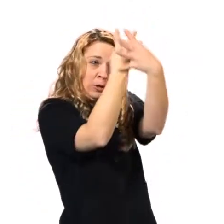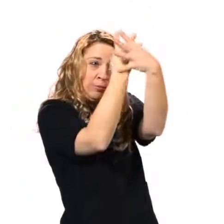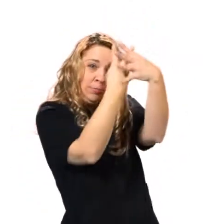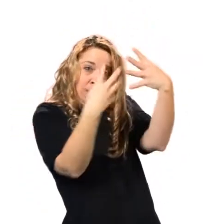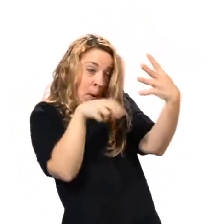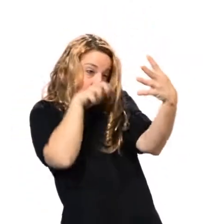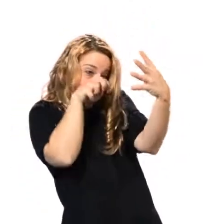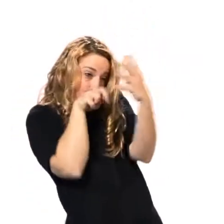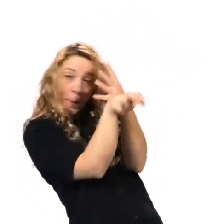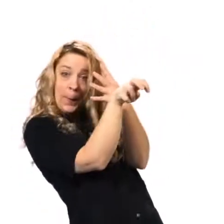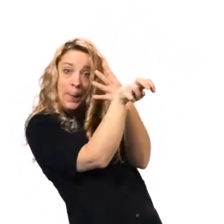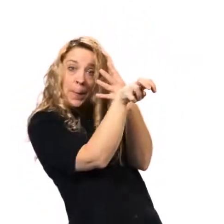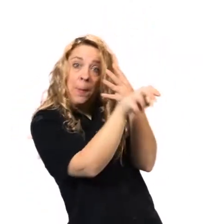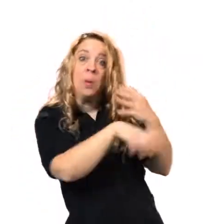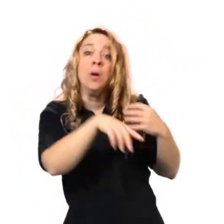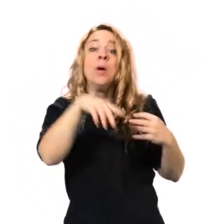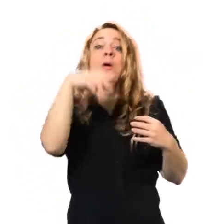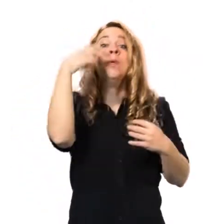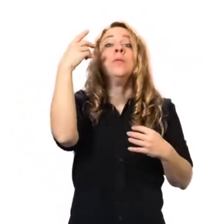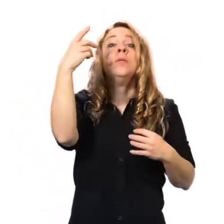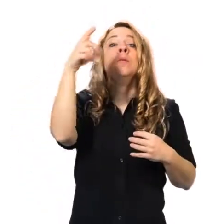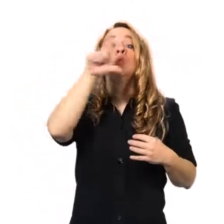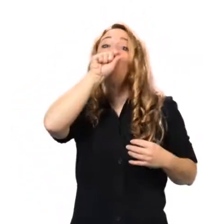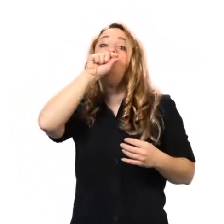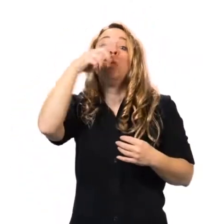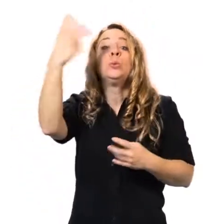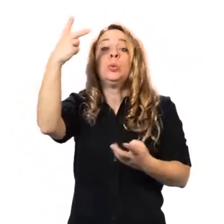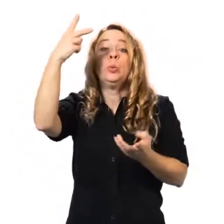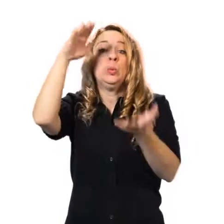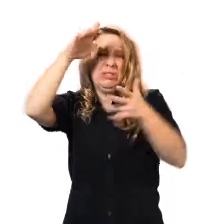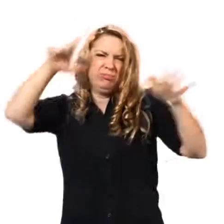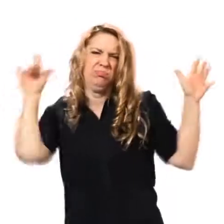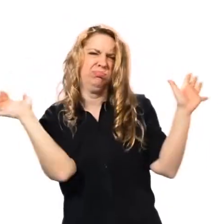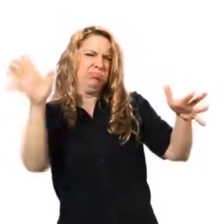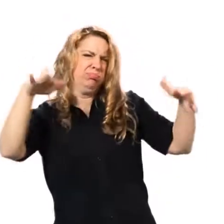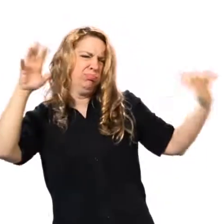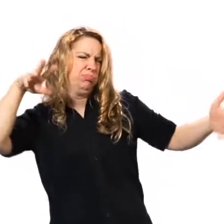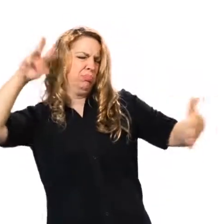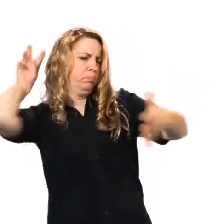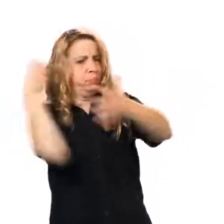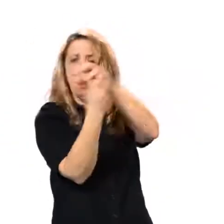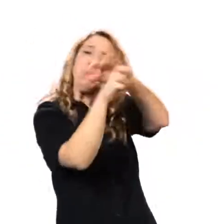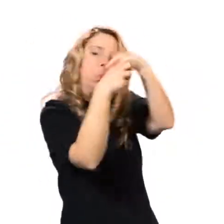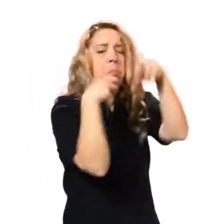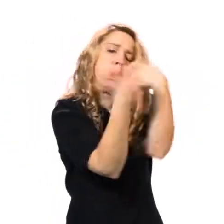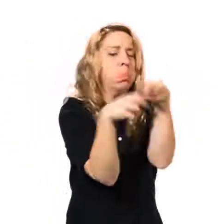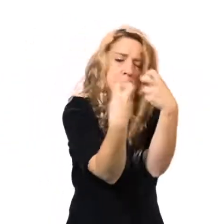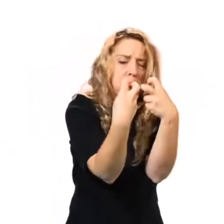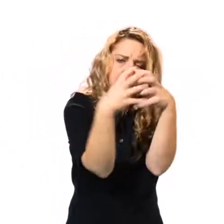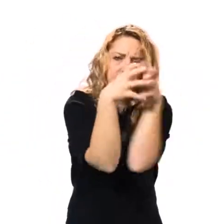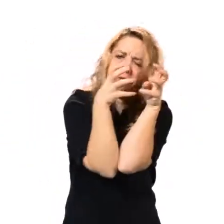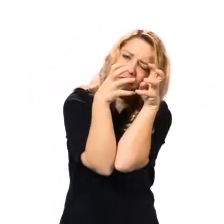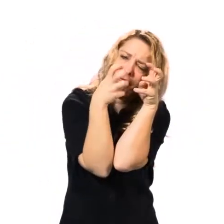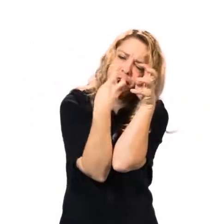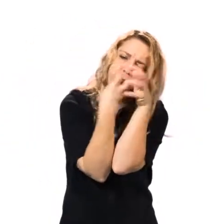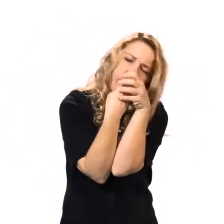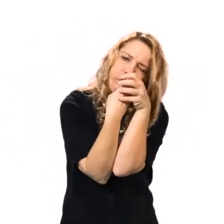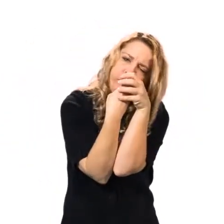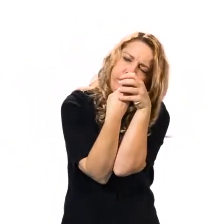Yoo-hoo, Templeton called. The crows dove after Templeton, but were quickly tangled up.